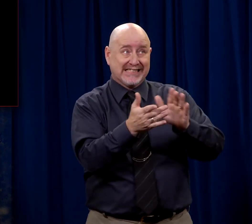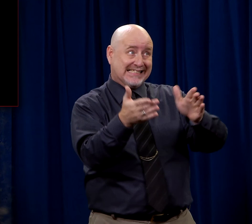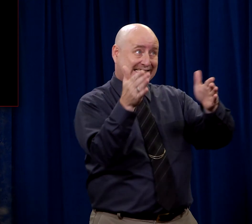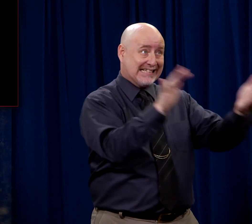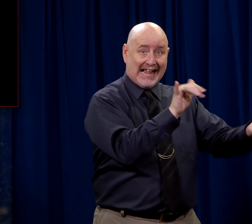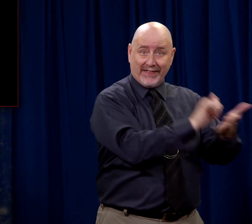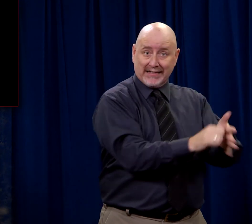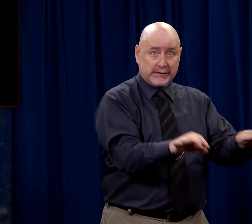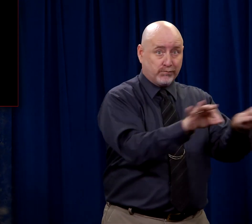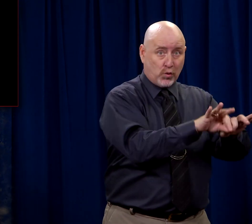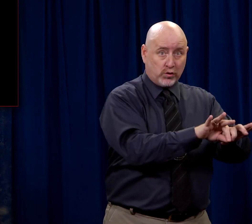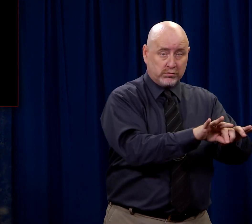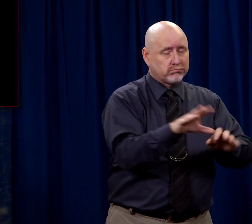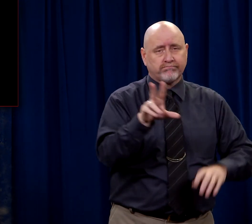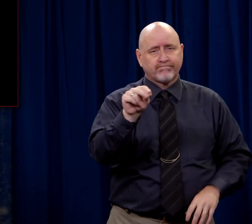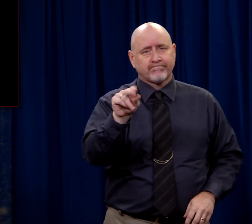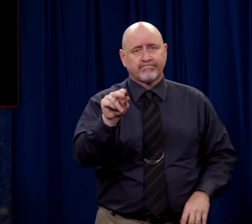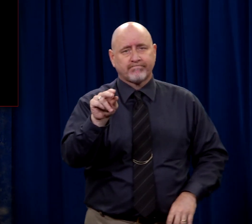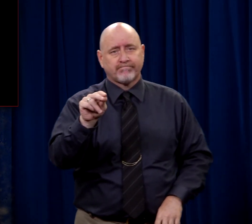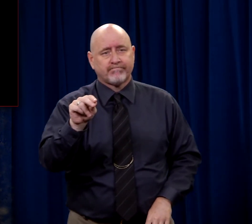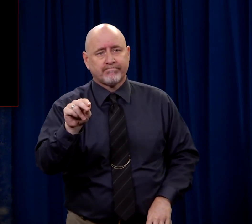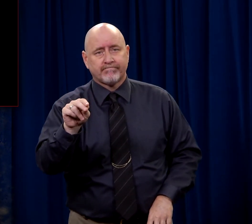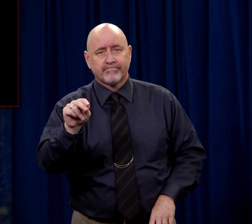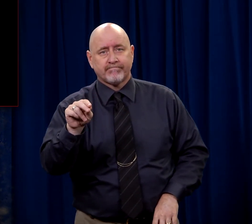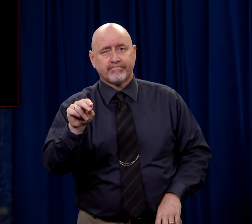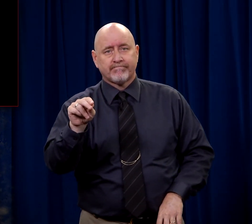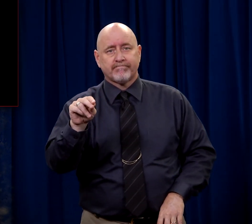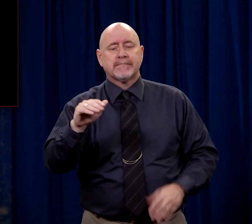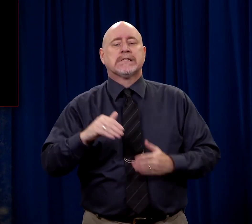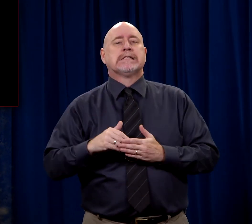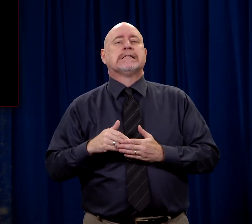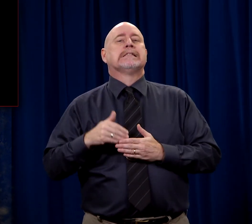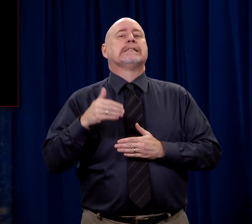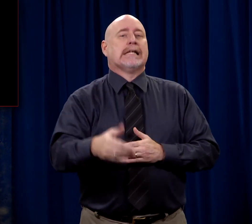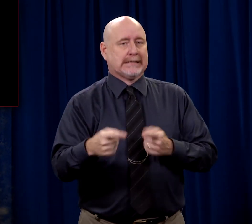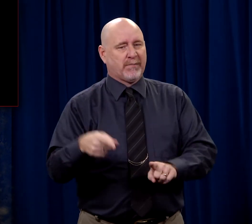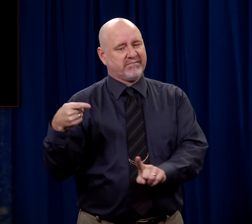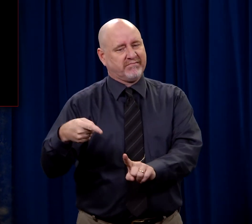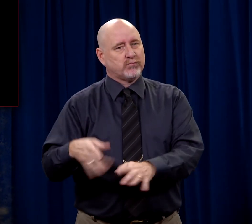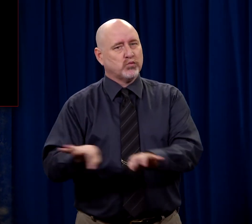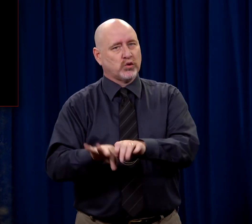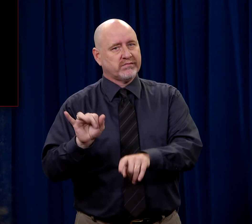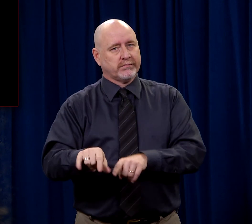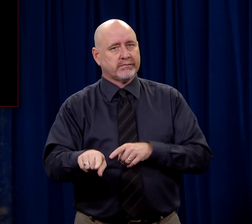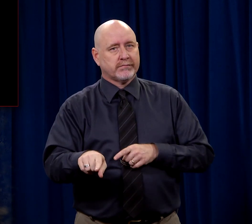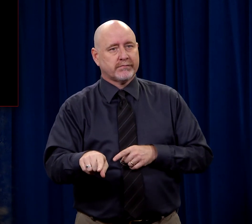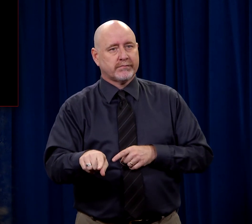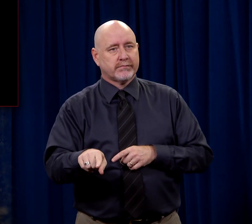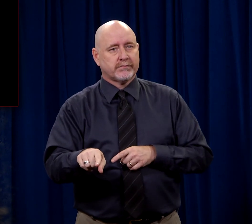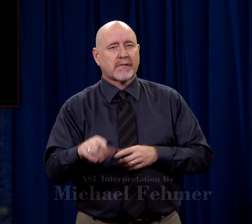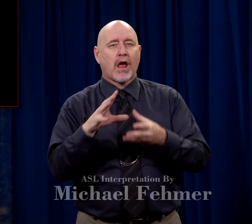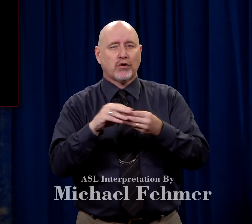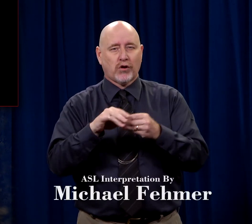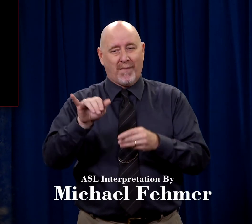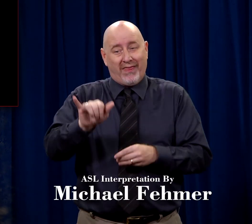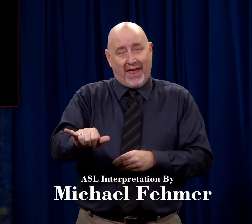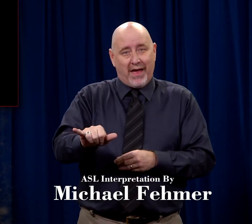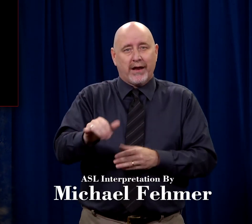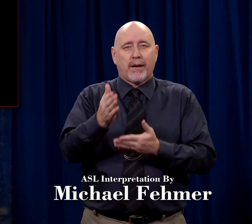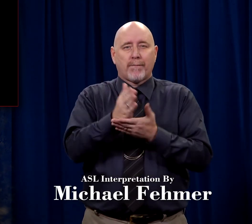Jesus died. It's about what's going to happen next. I'll talk about that